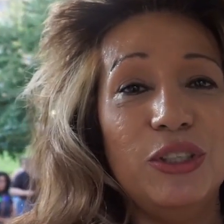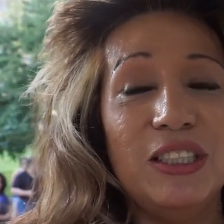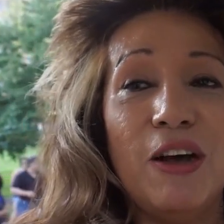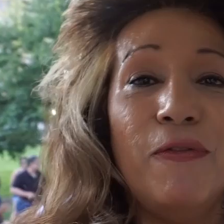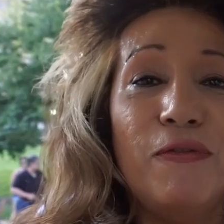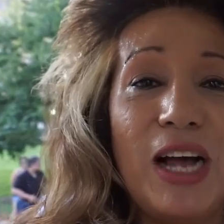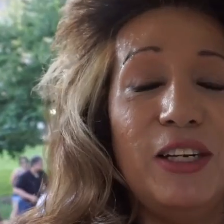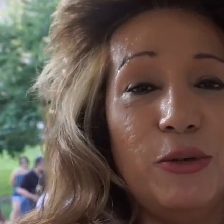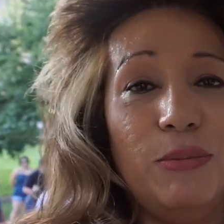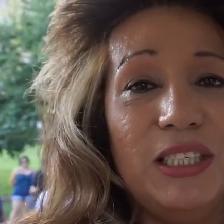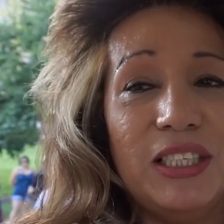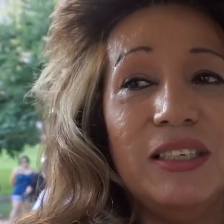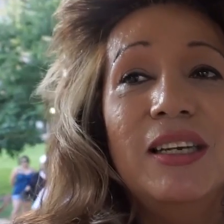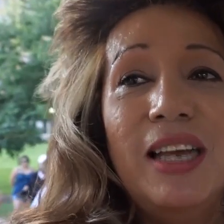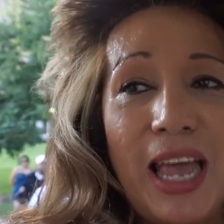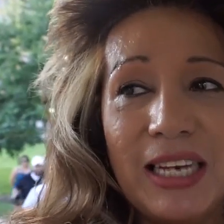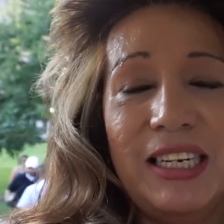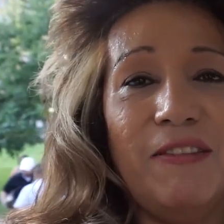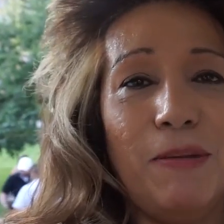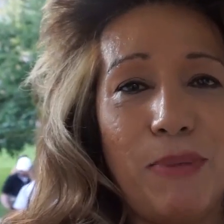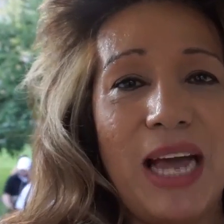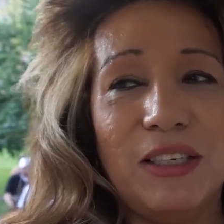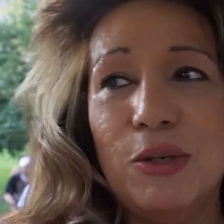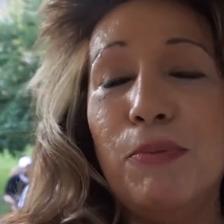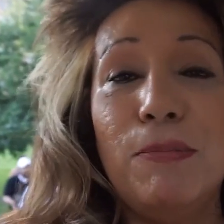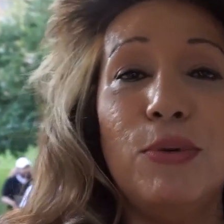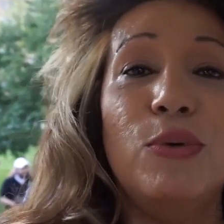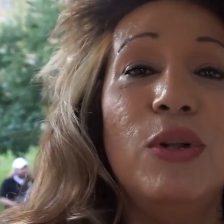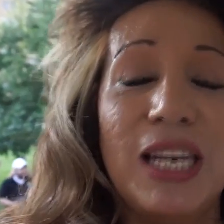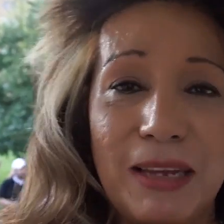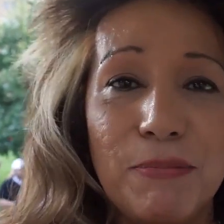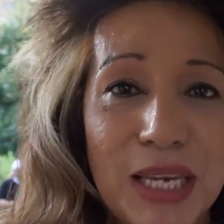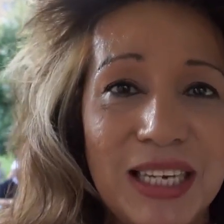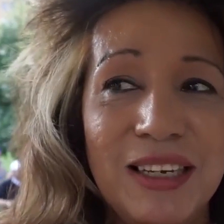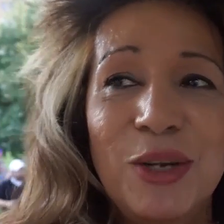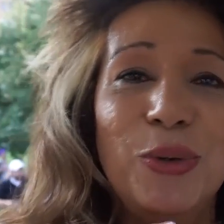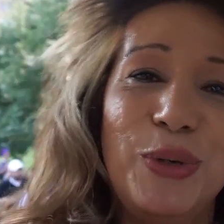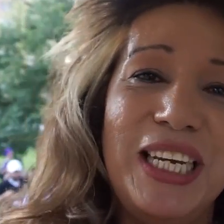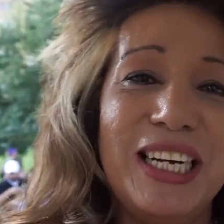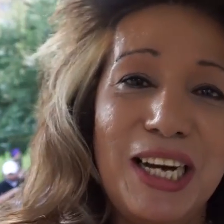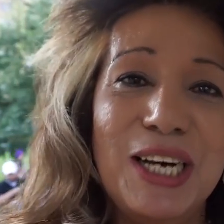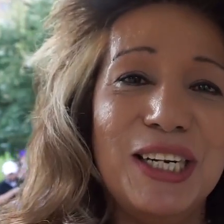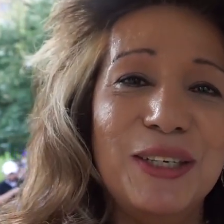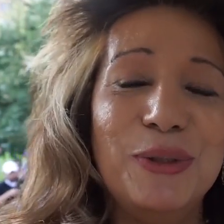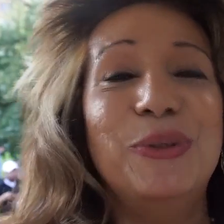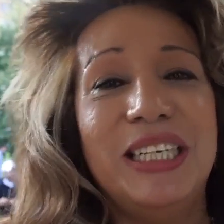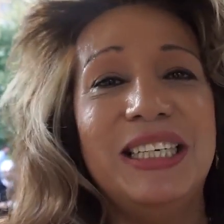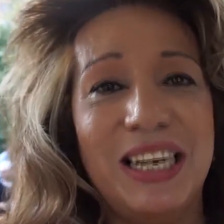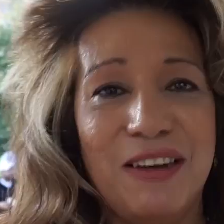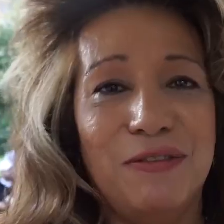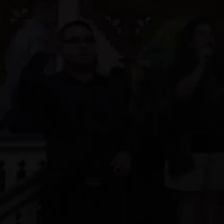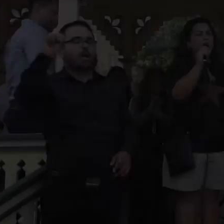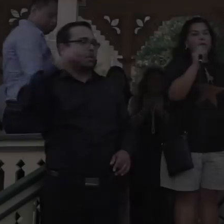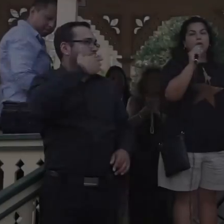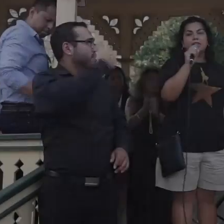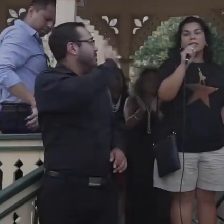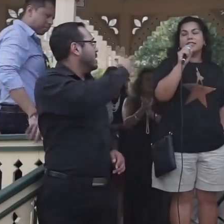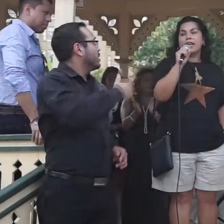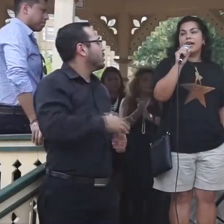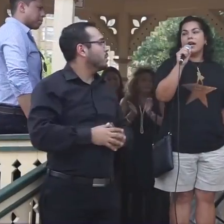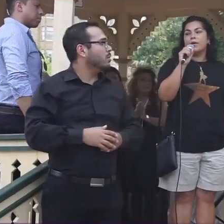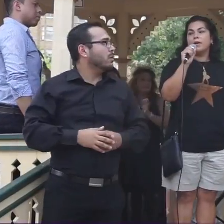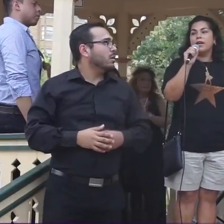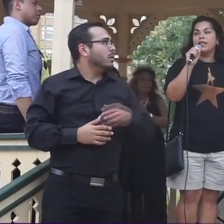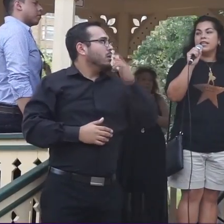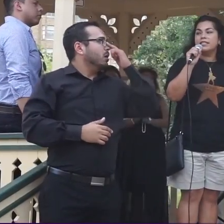be true to yourself, find your mission and give it back to people like me who need a hug, who need love. I want